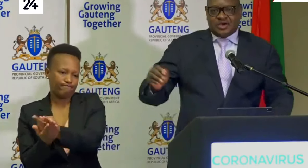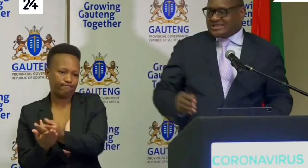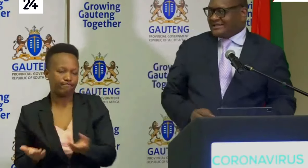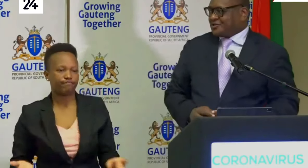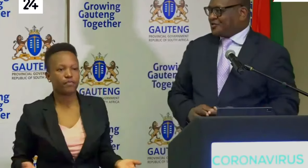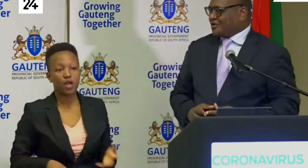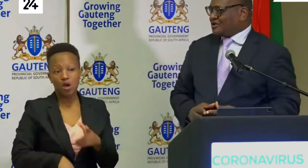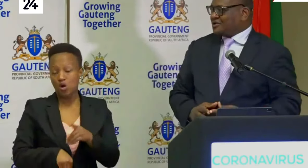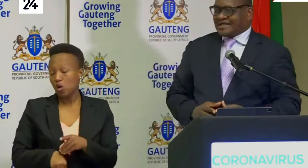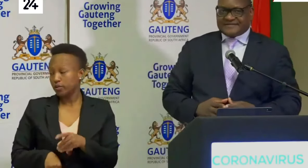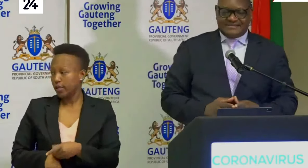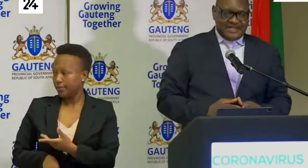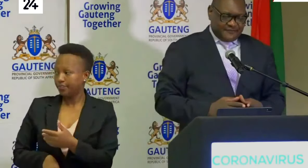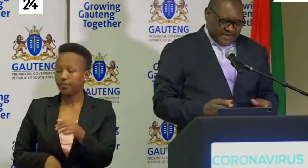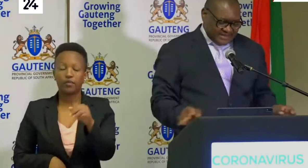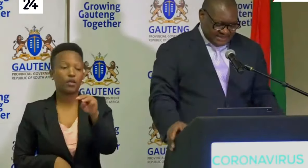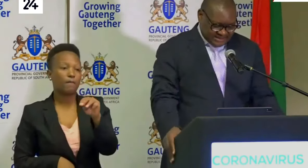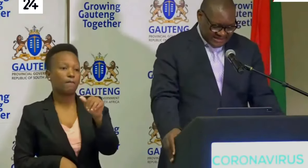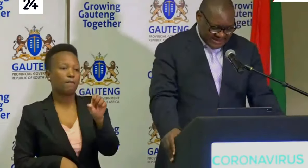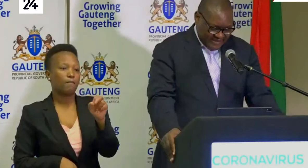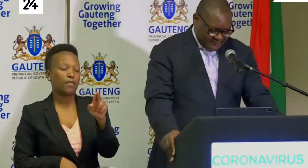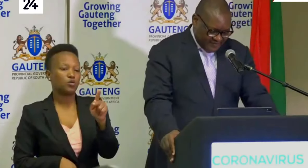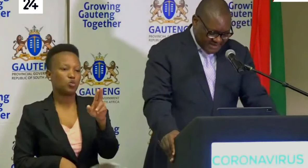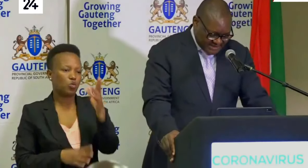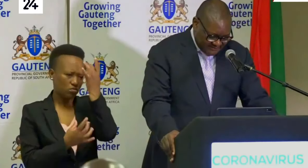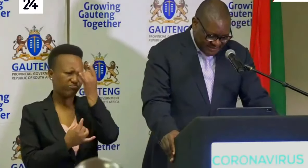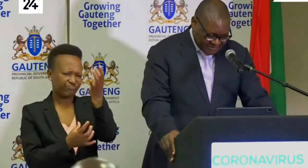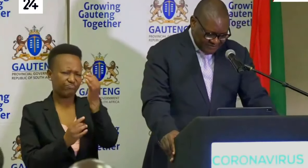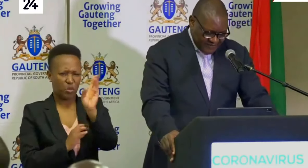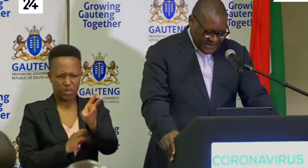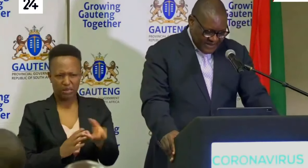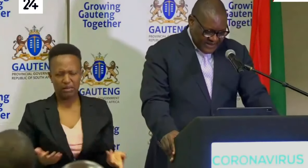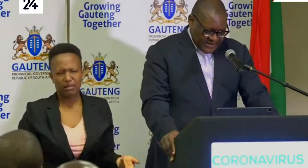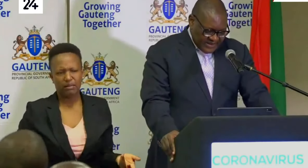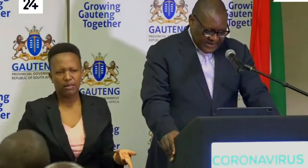Dr. Masuku will also give some information, shares some information about